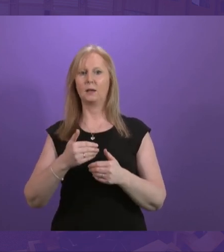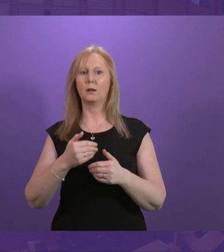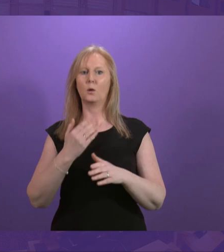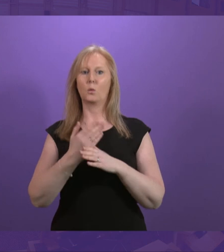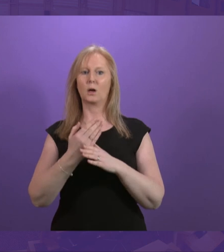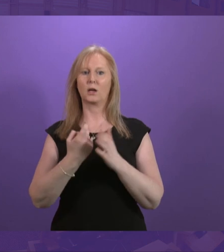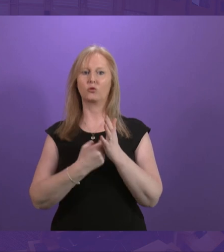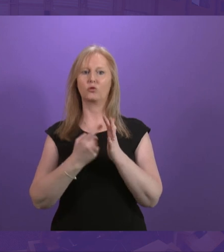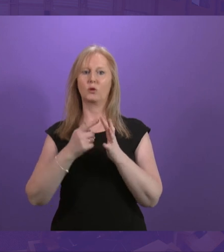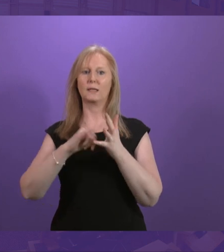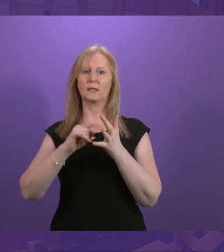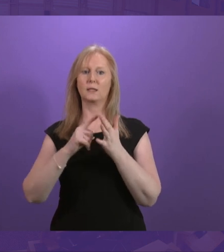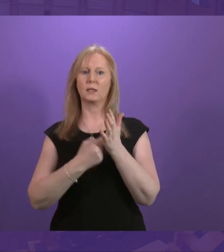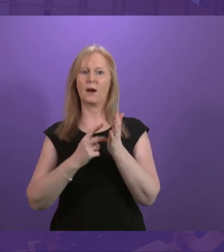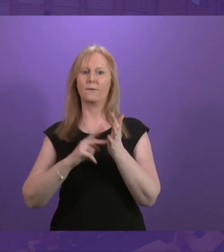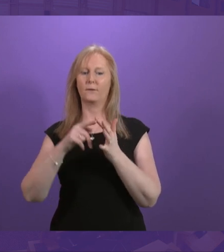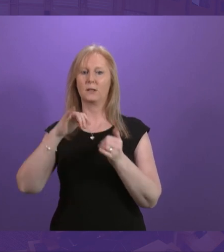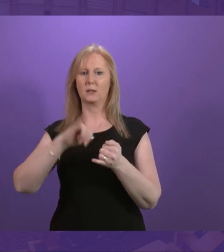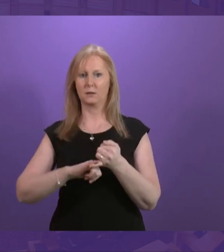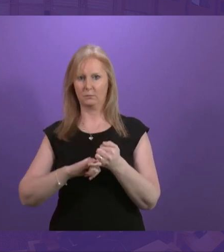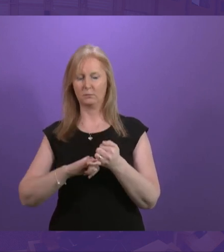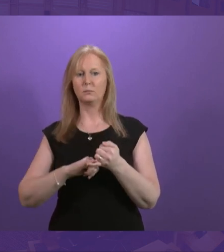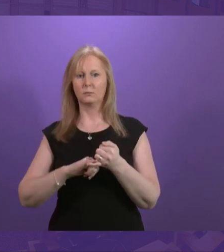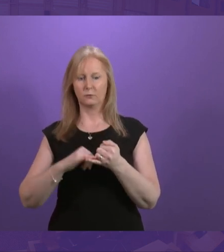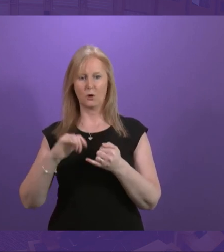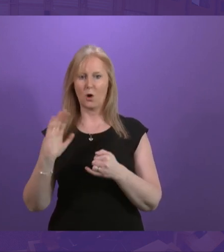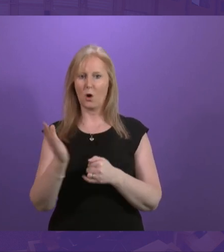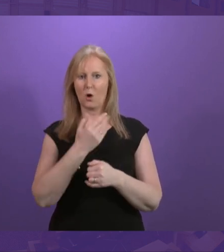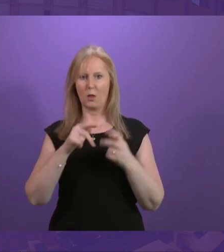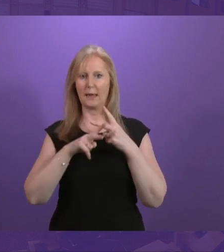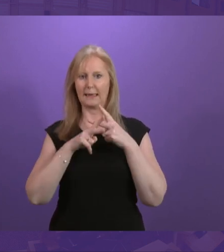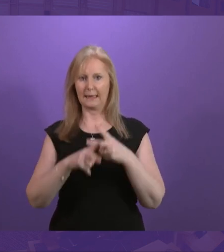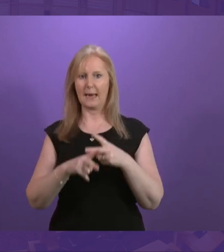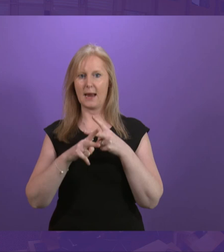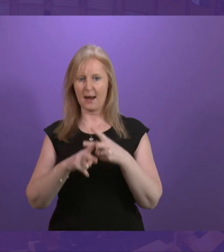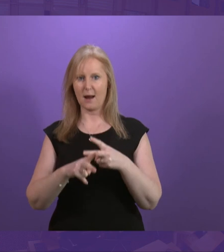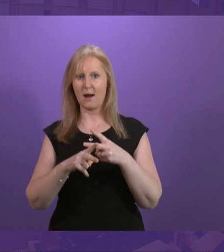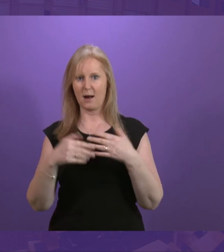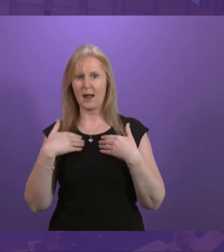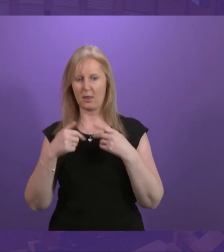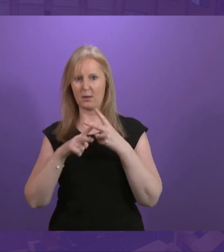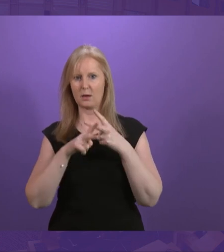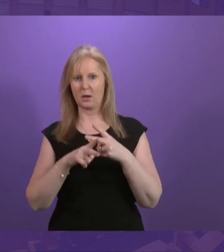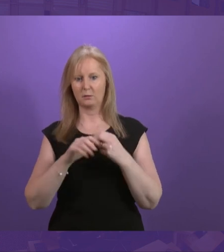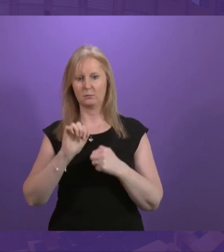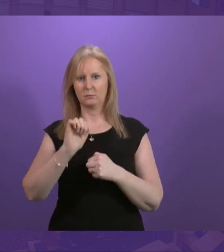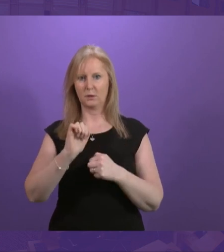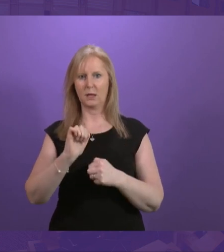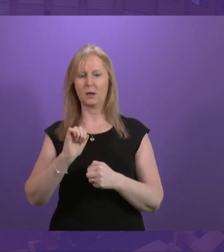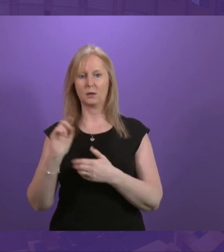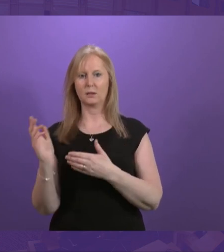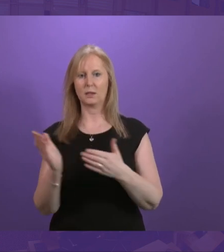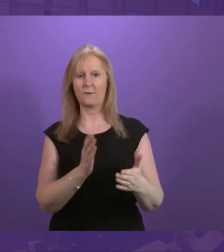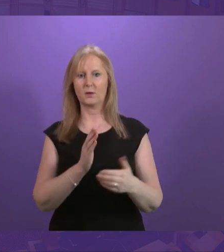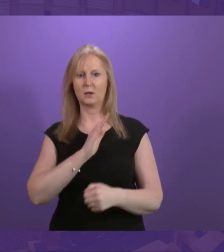priority access to NHS primary, secondary and tertiary care for any condition relating to their service and that's based on